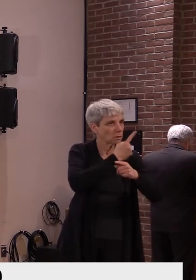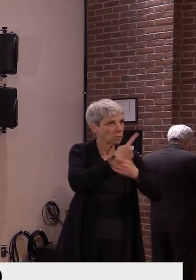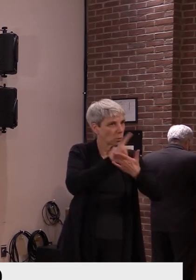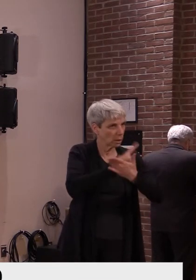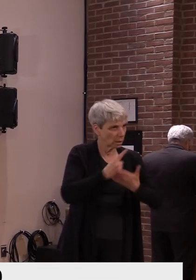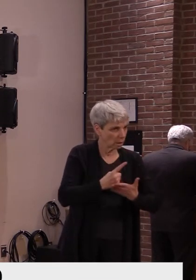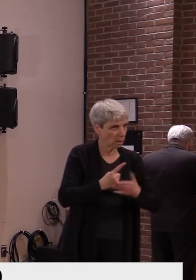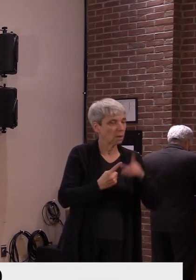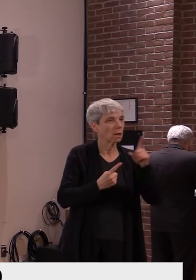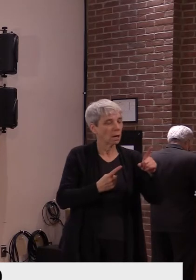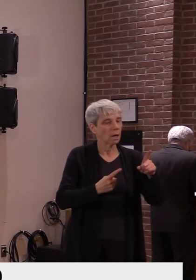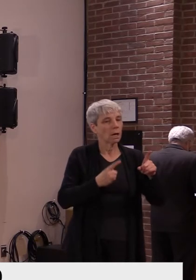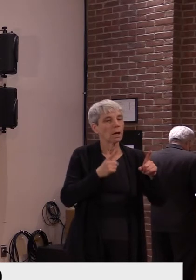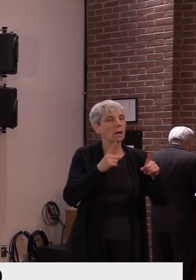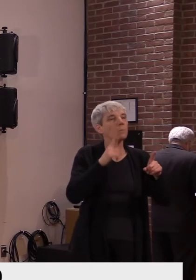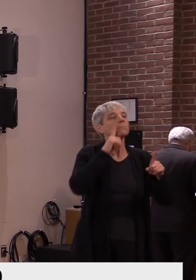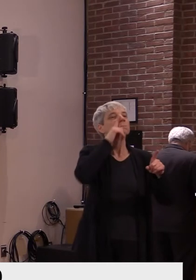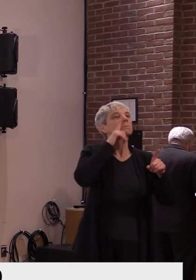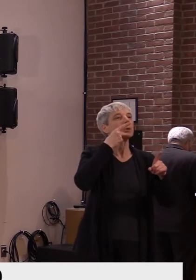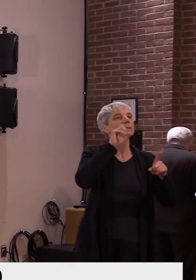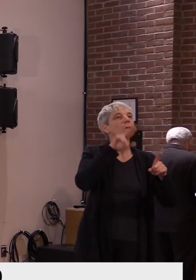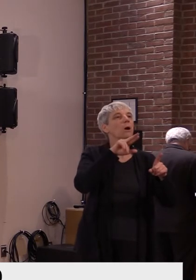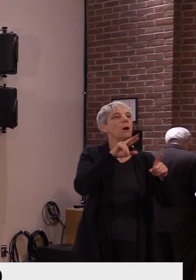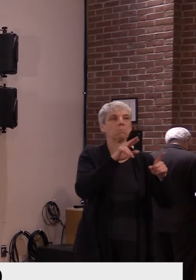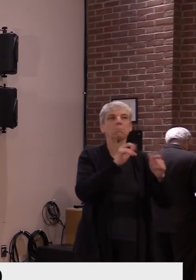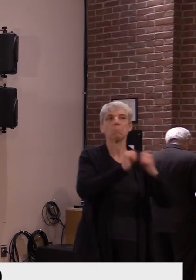passes to stay in the homes of their remote families?